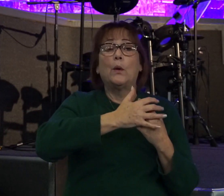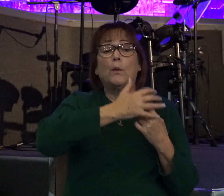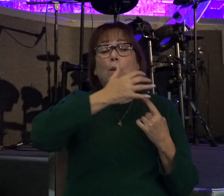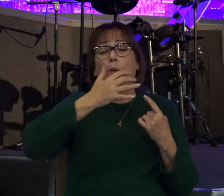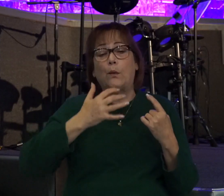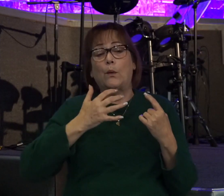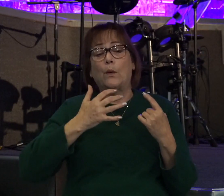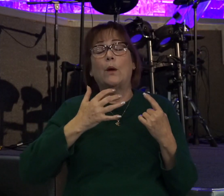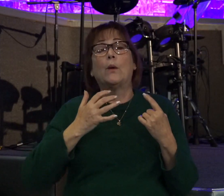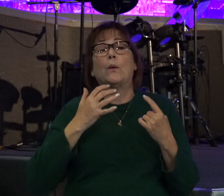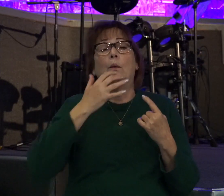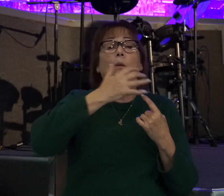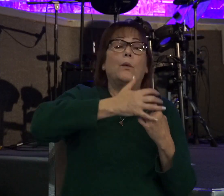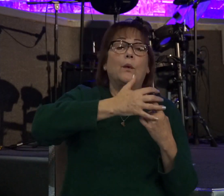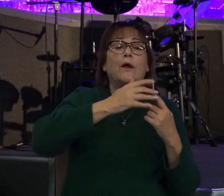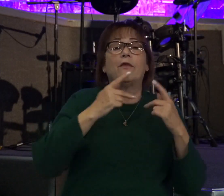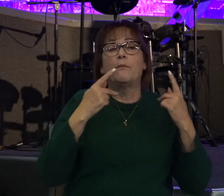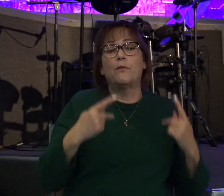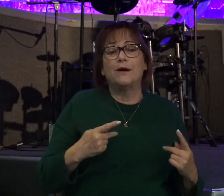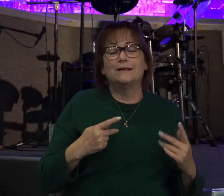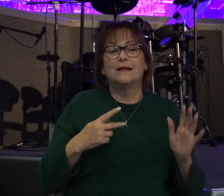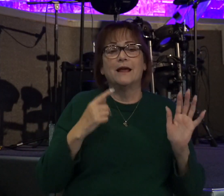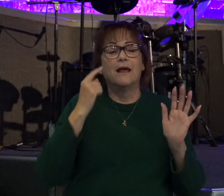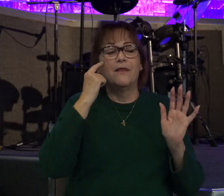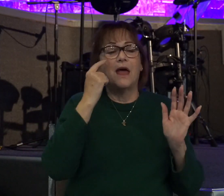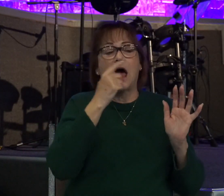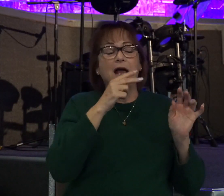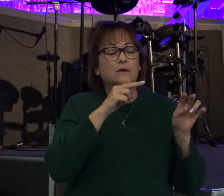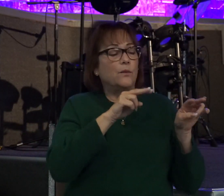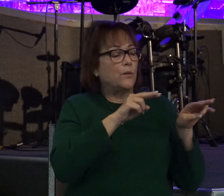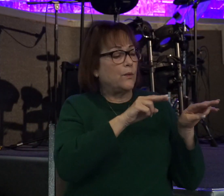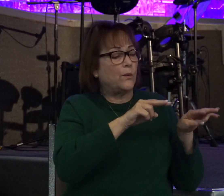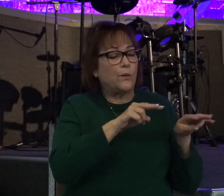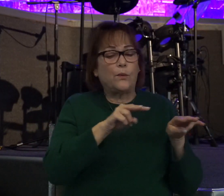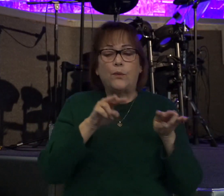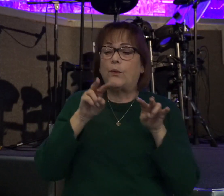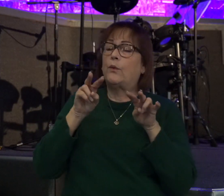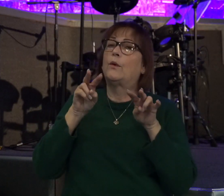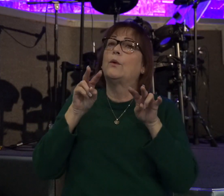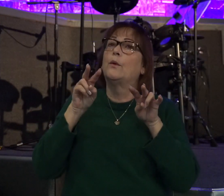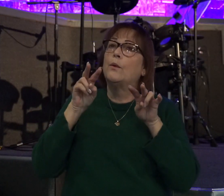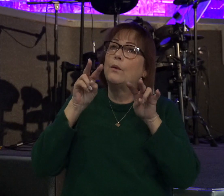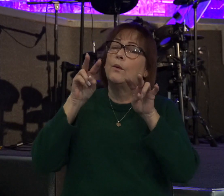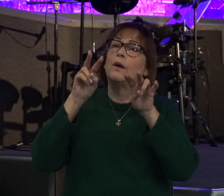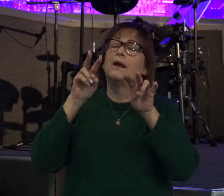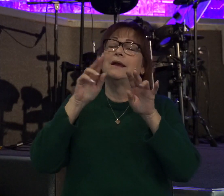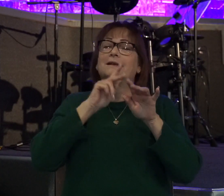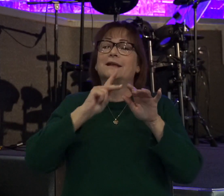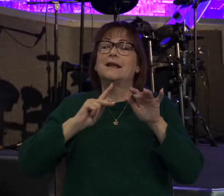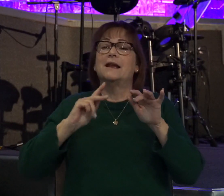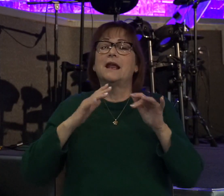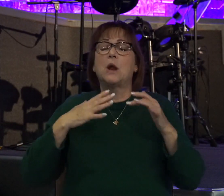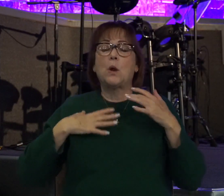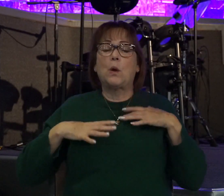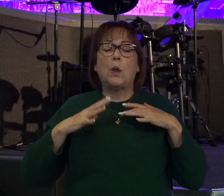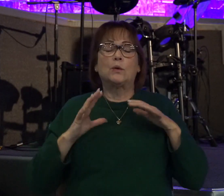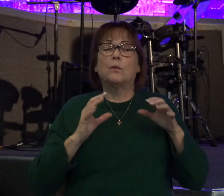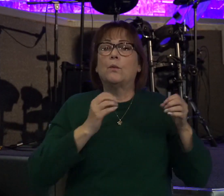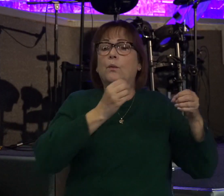David took the eyes off of him being king. He laid his kingly garments down on the ground and he